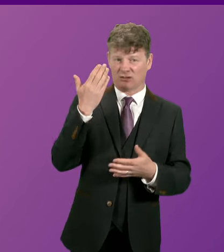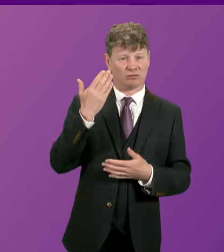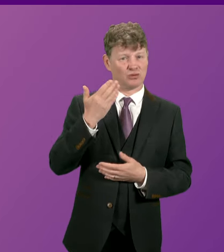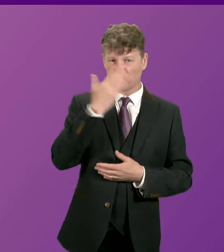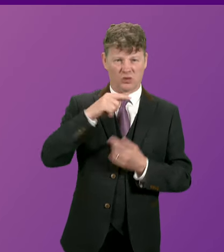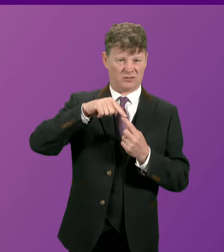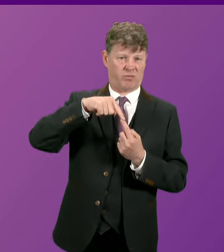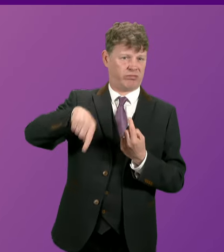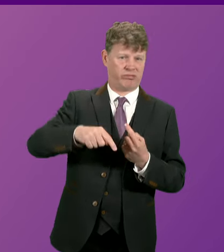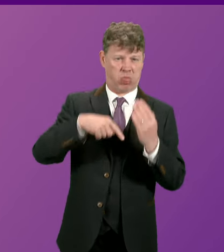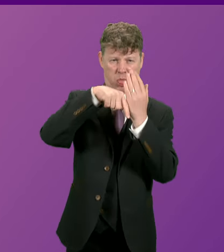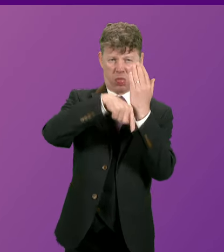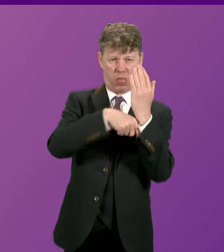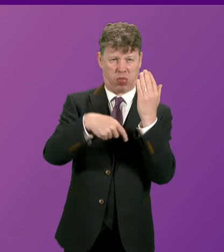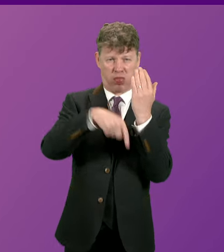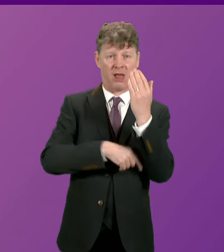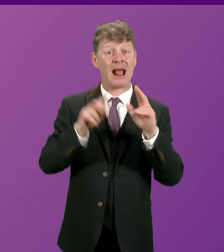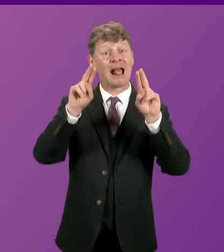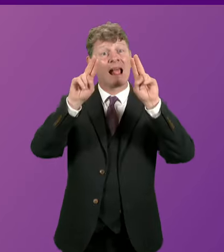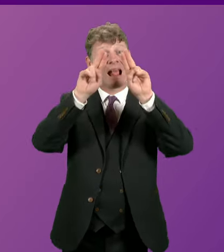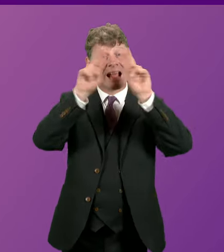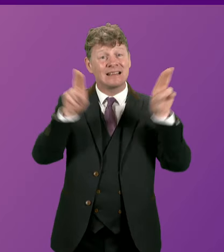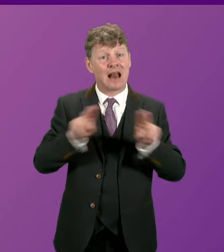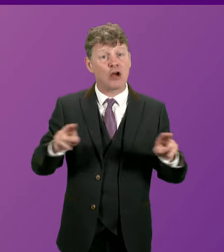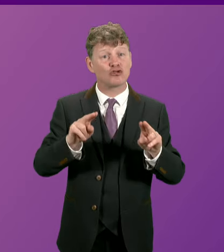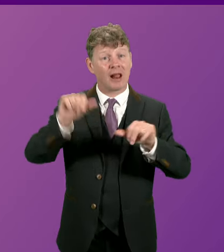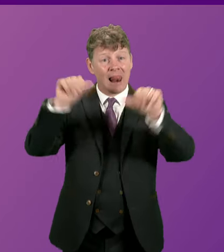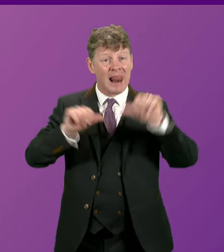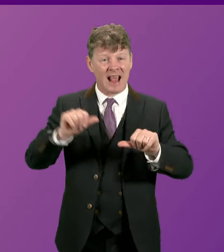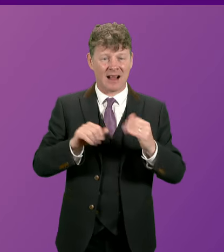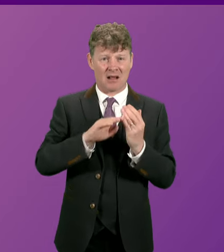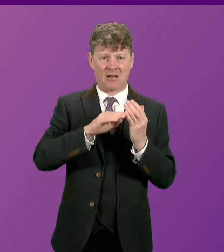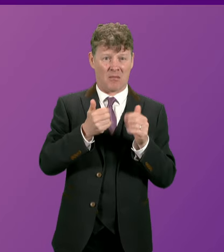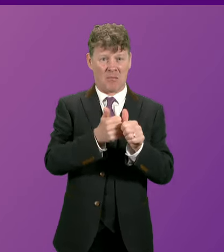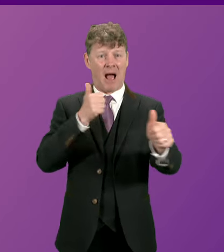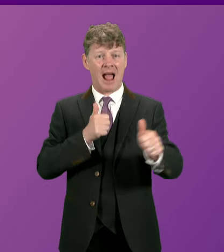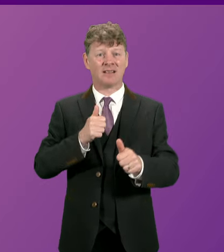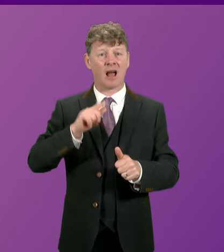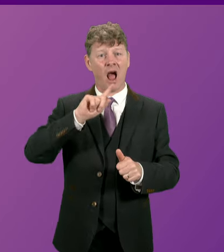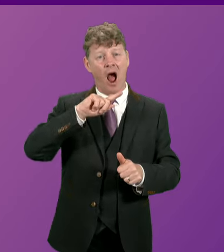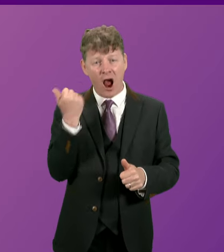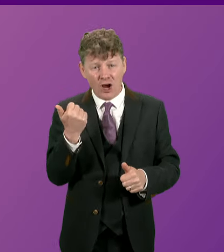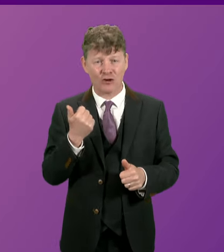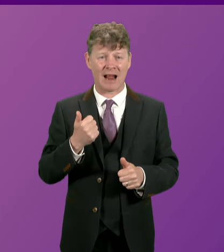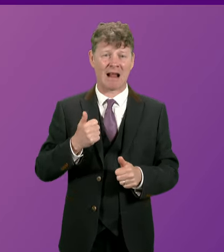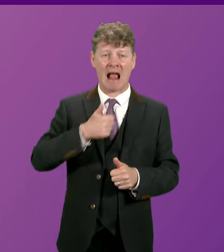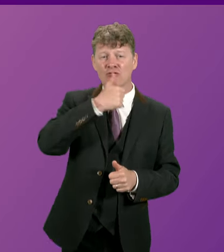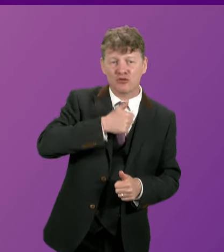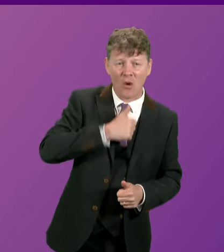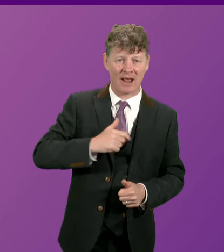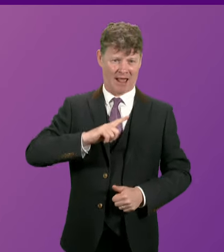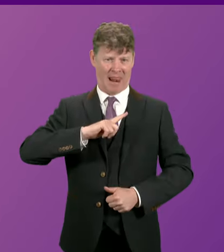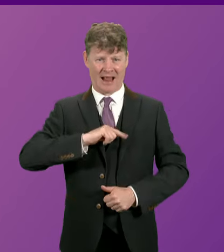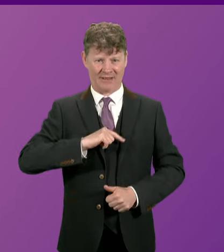international league tables below Estonia, Latvia and Hungary. The man who oversaw the disastrous